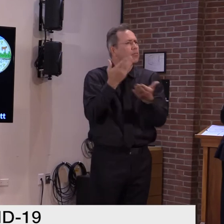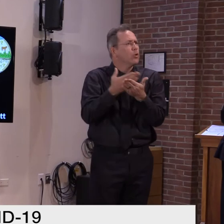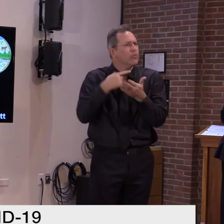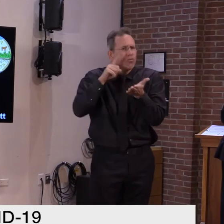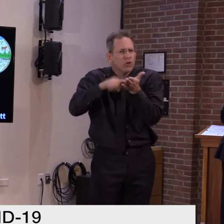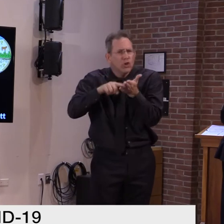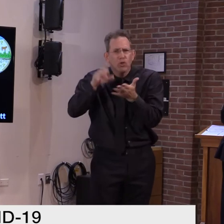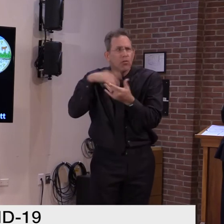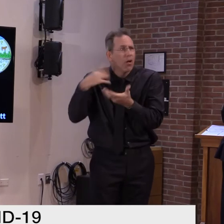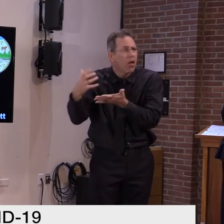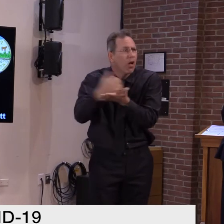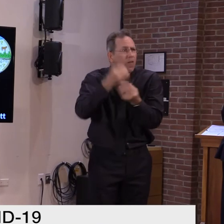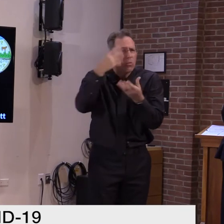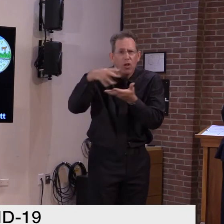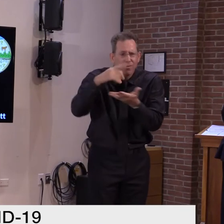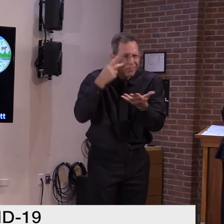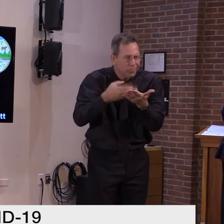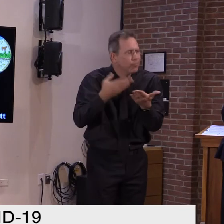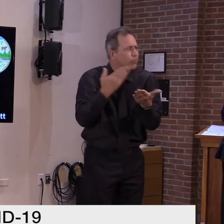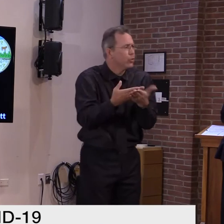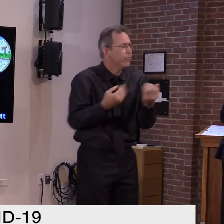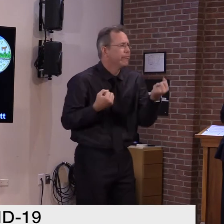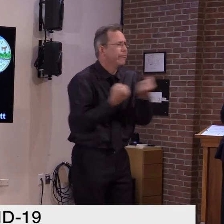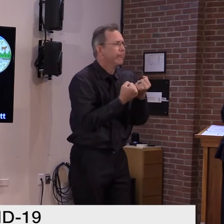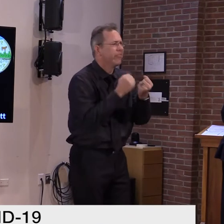areas driving our current pace growth.